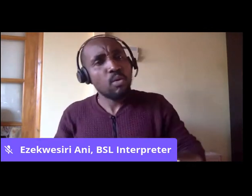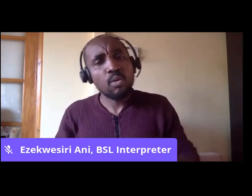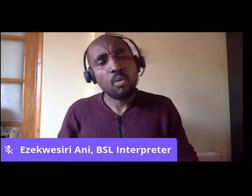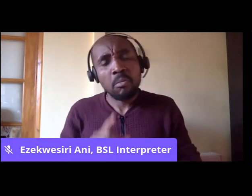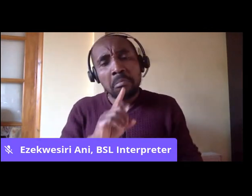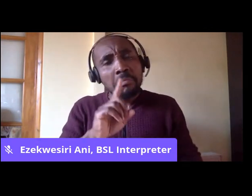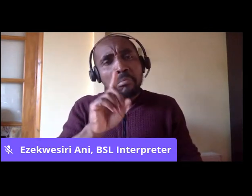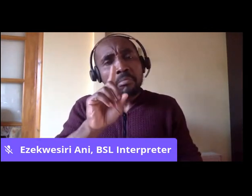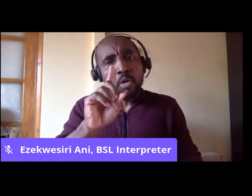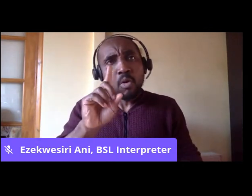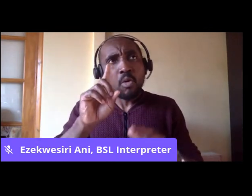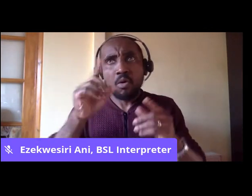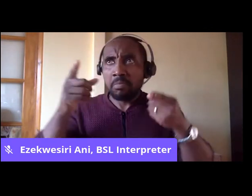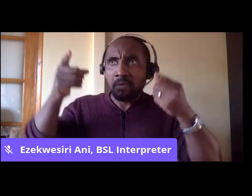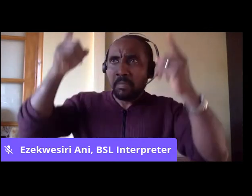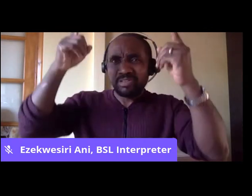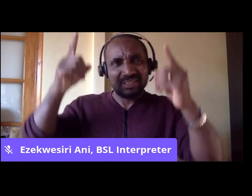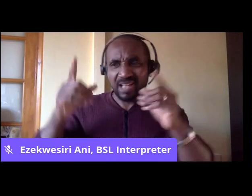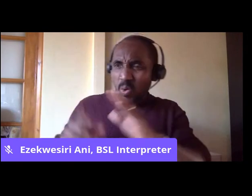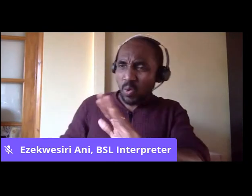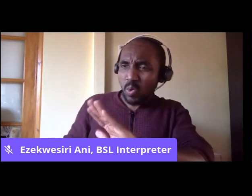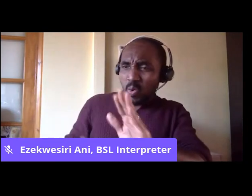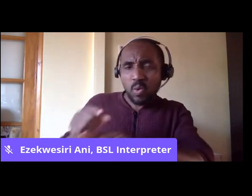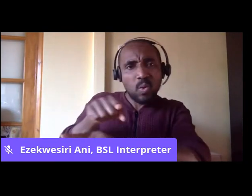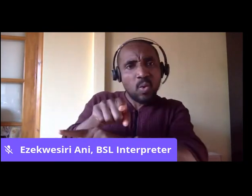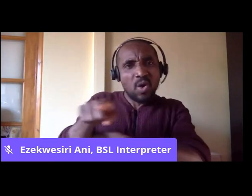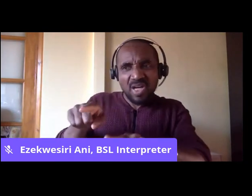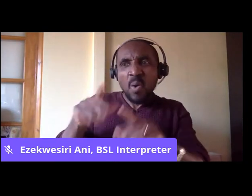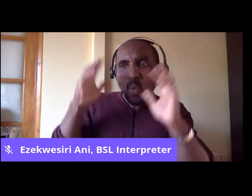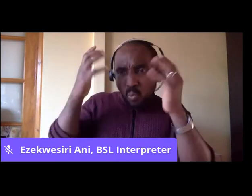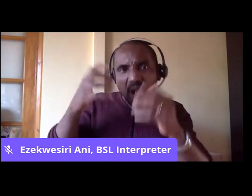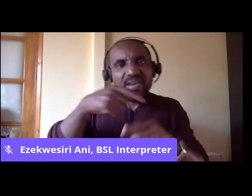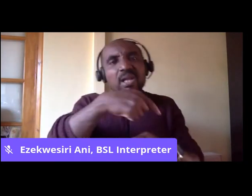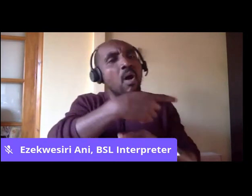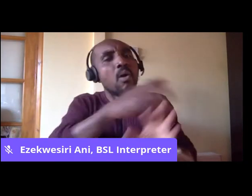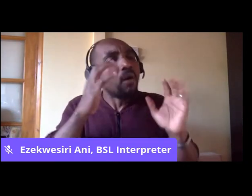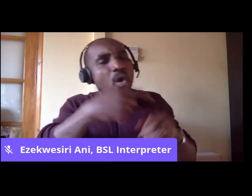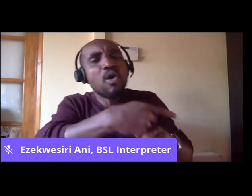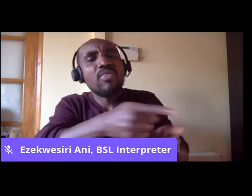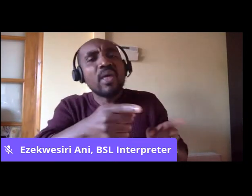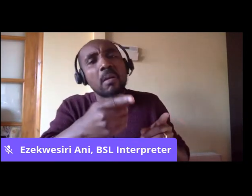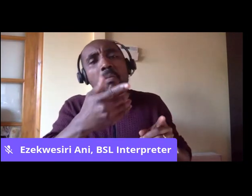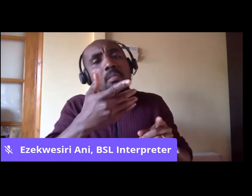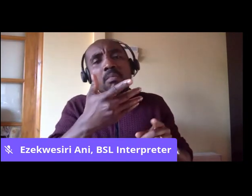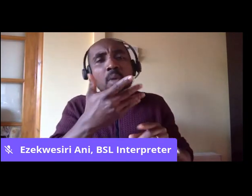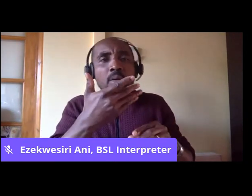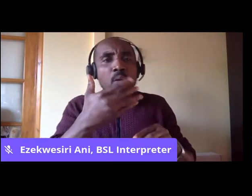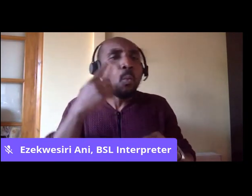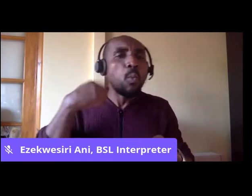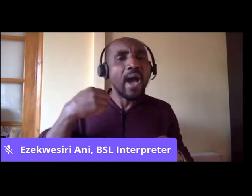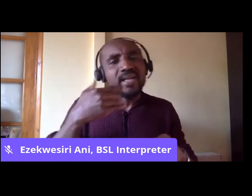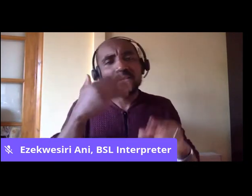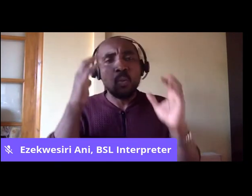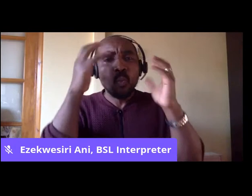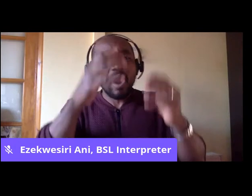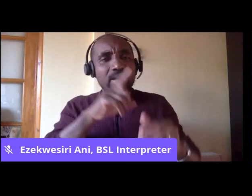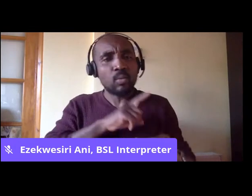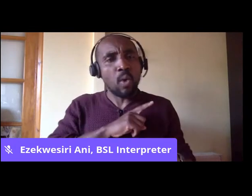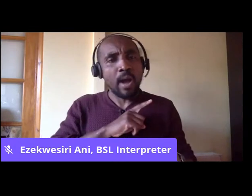as, well, these people are really worried about their jobs. They don't want to be undercut by